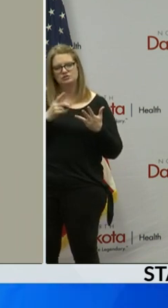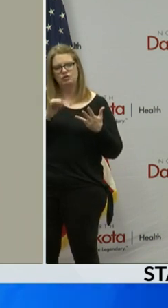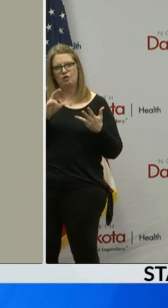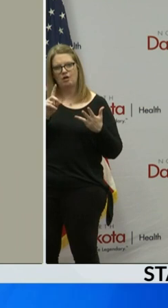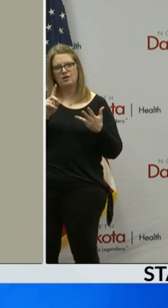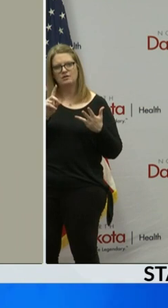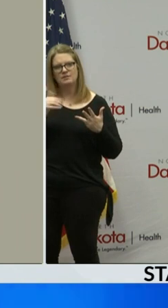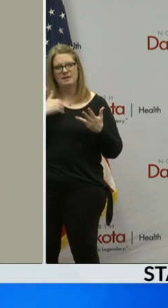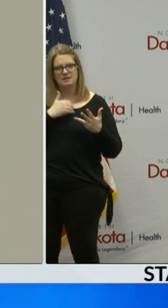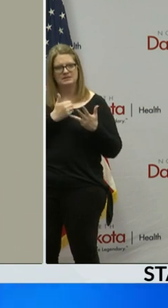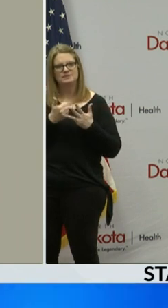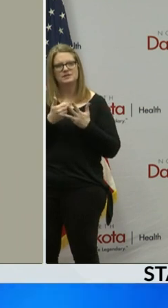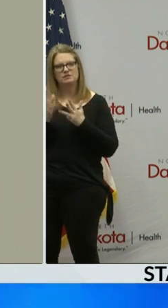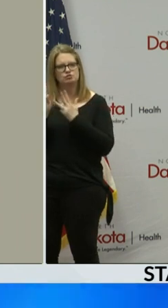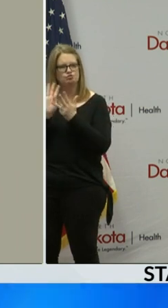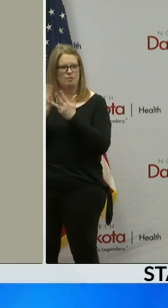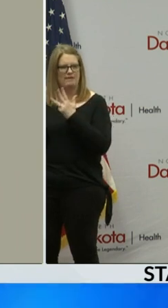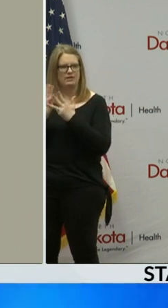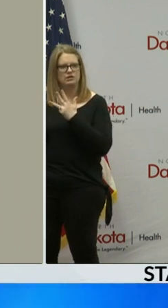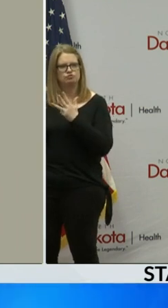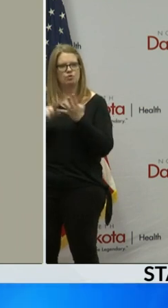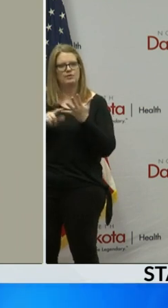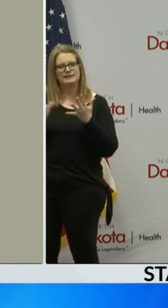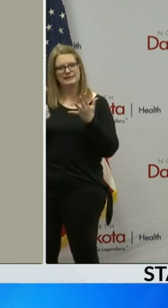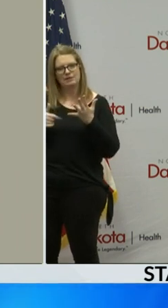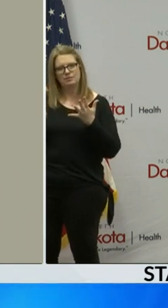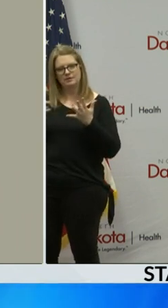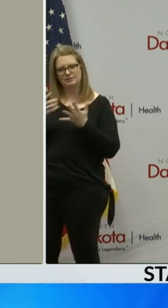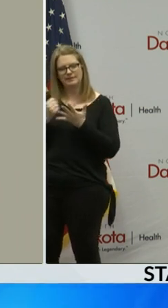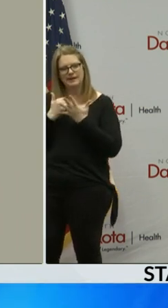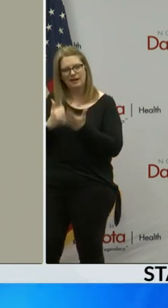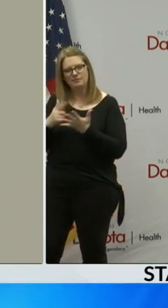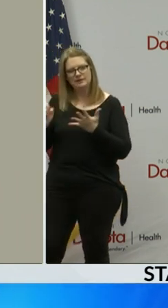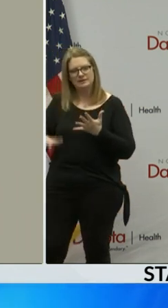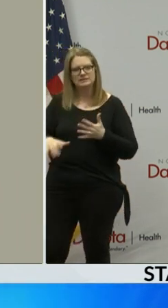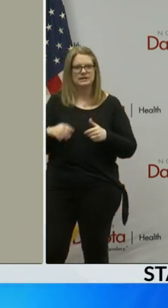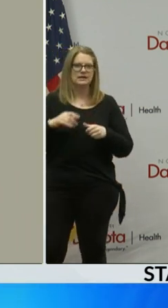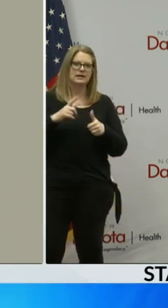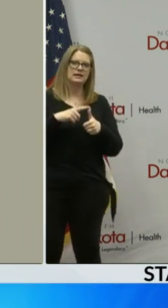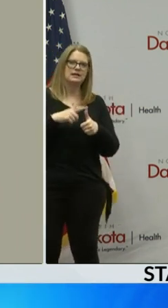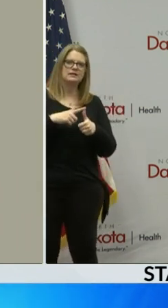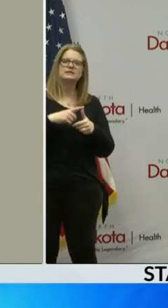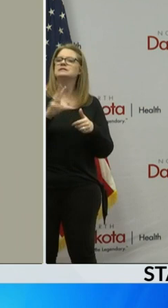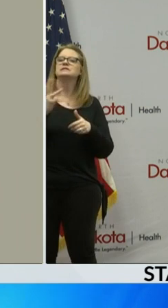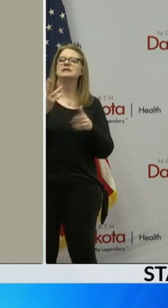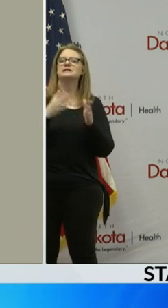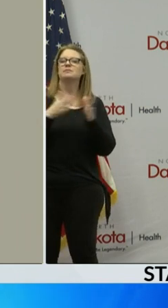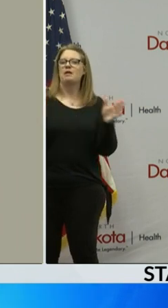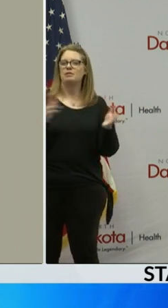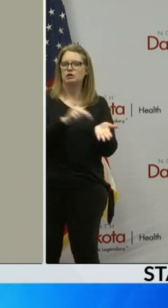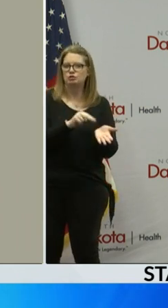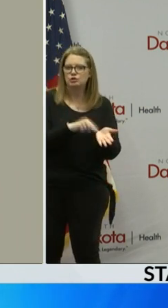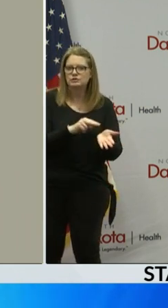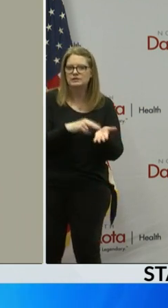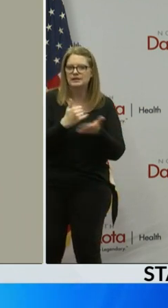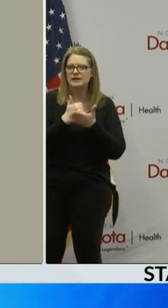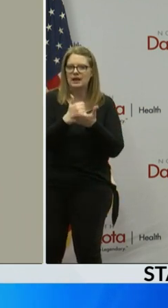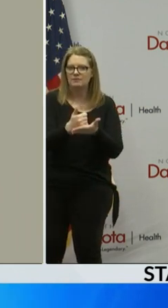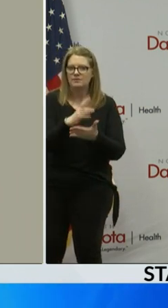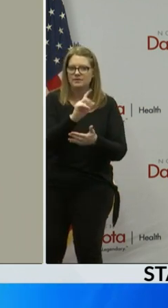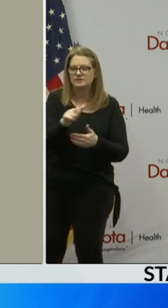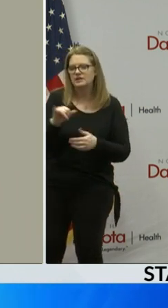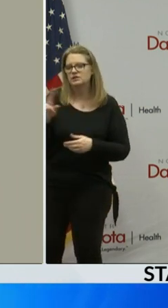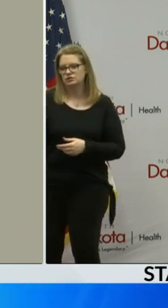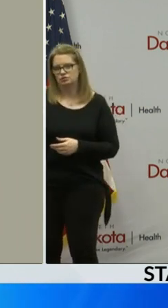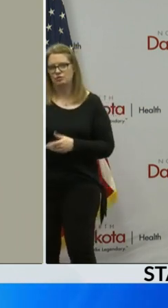that were helping with traffic control 10 more that were helping with testing we had six public nurses that came over and helped from the Devil's Lake District two nurses from